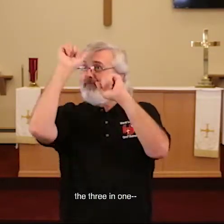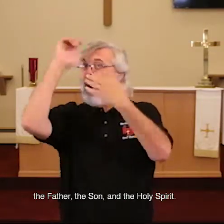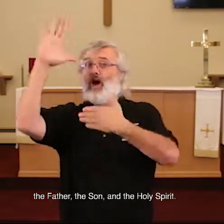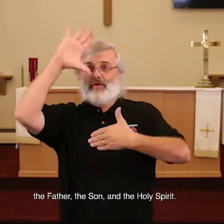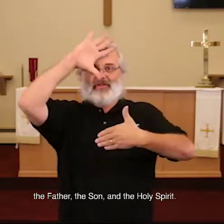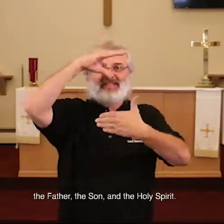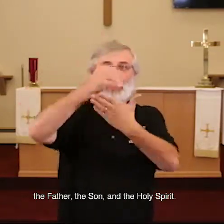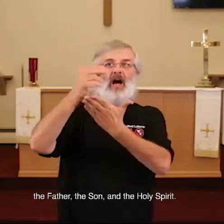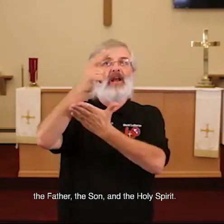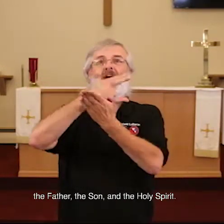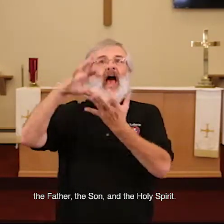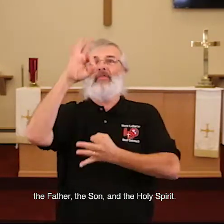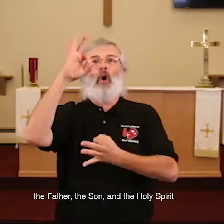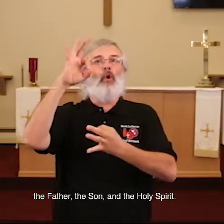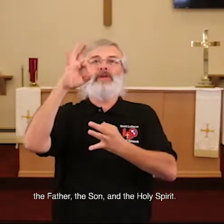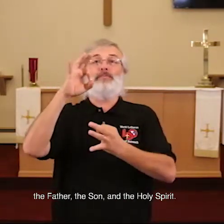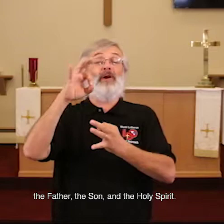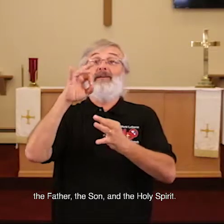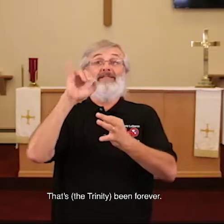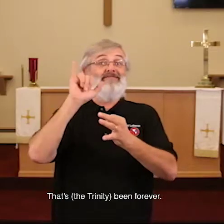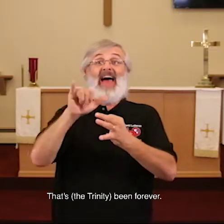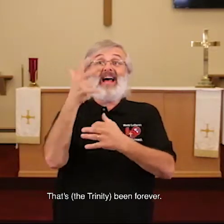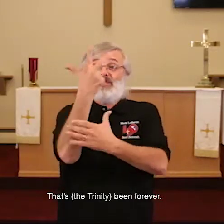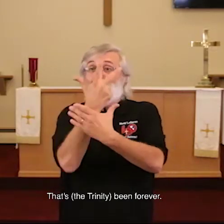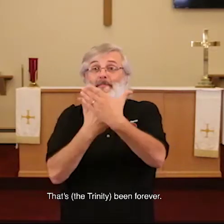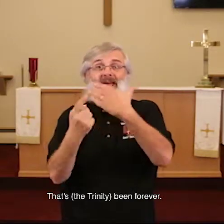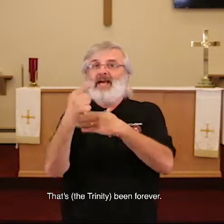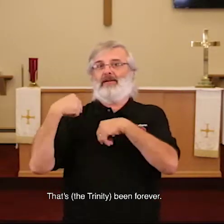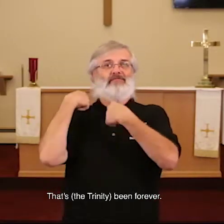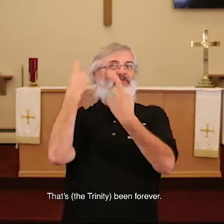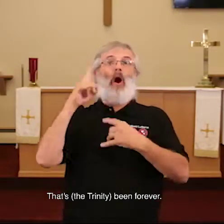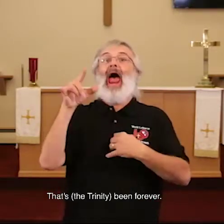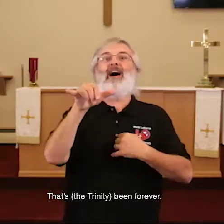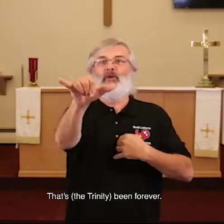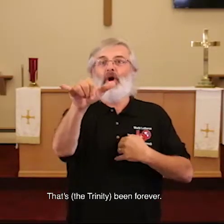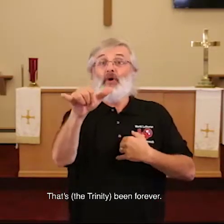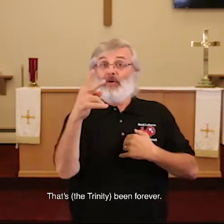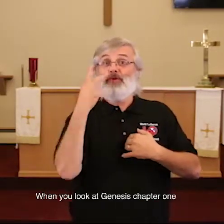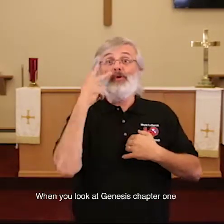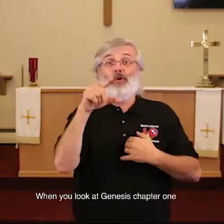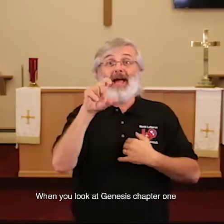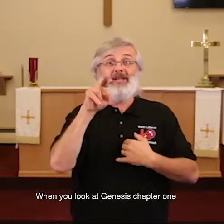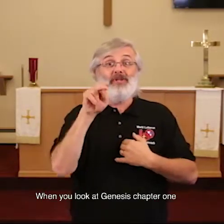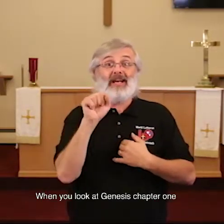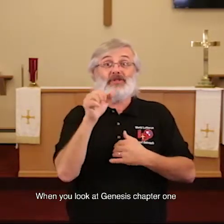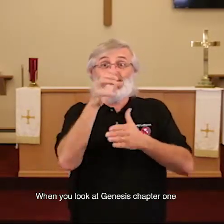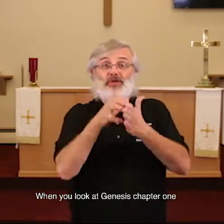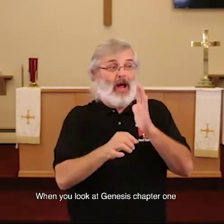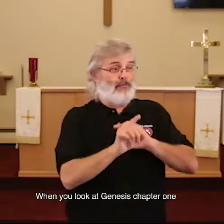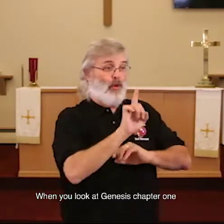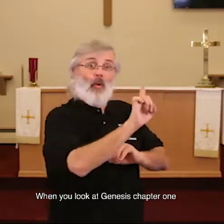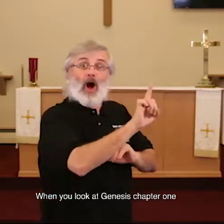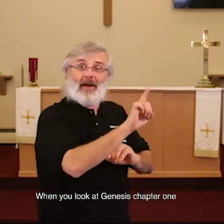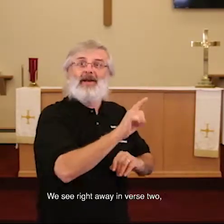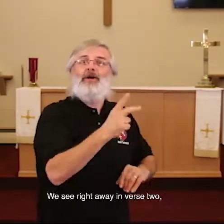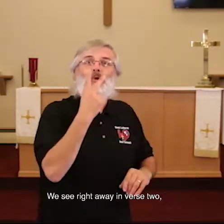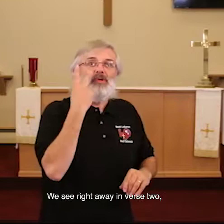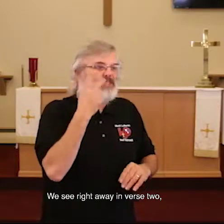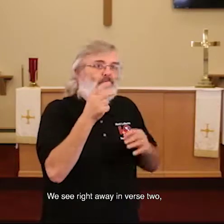the Father, the Son, and the Holy Spirit. That's been forever. If you look at Genesis chapter 1, you will see